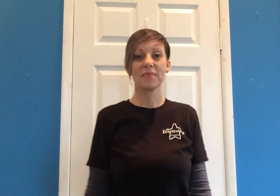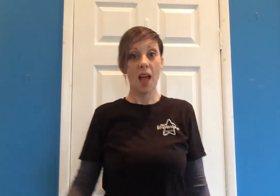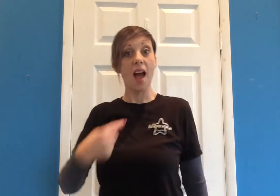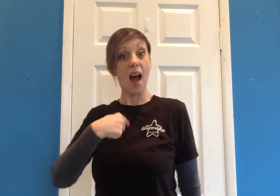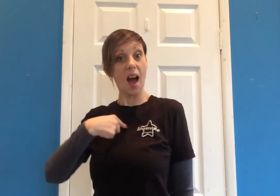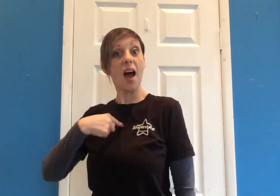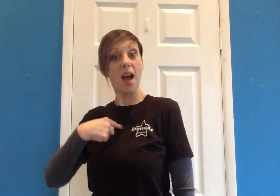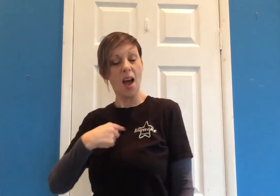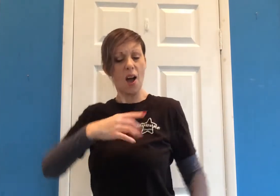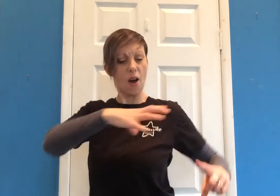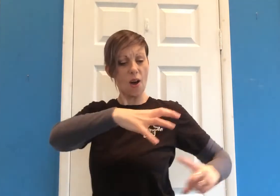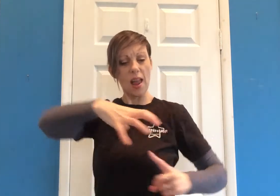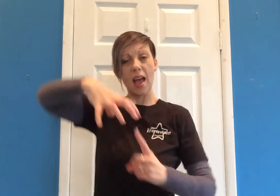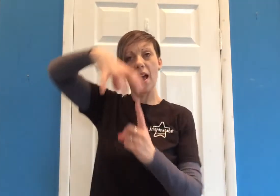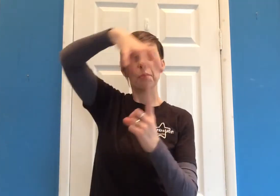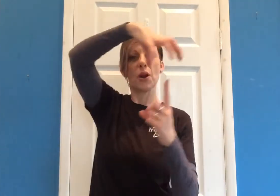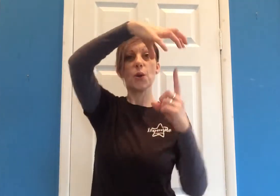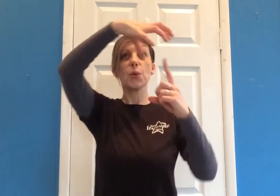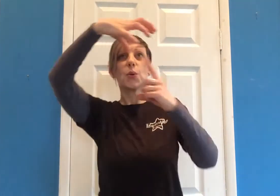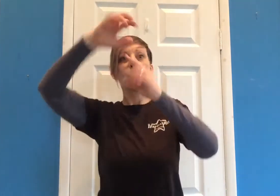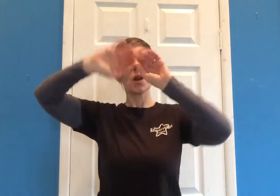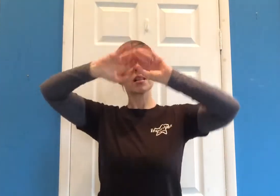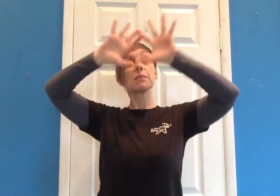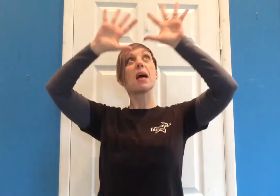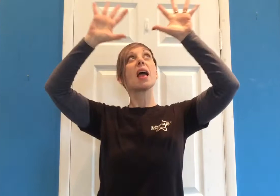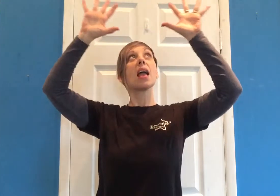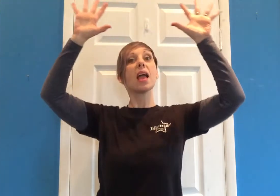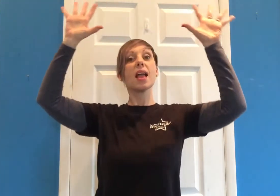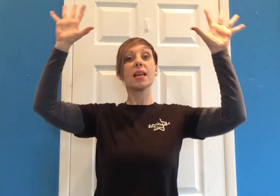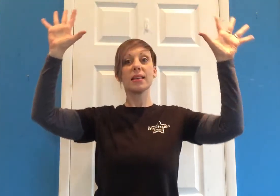I'm a hot air balloon like a ghost race